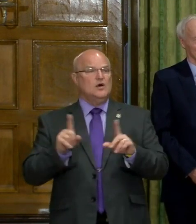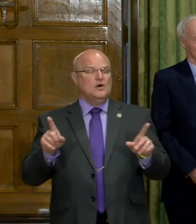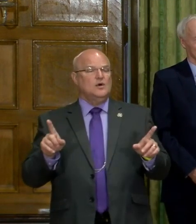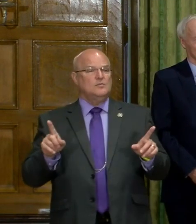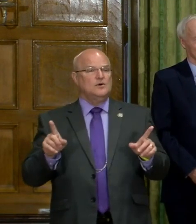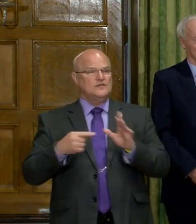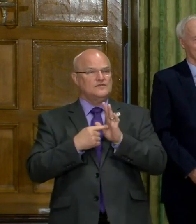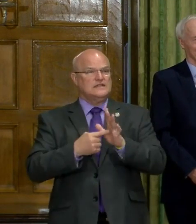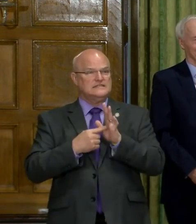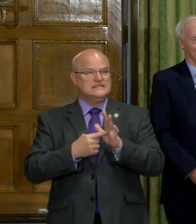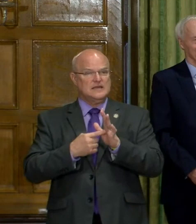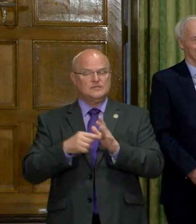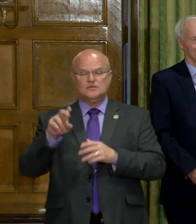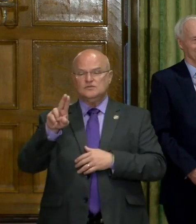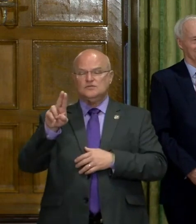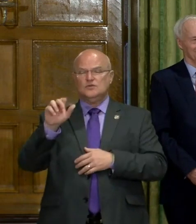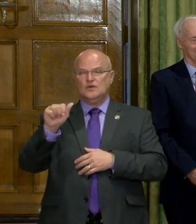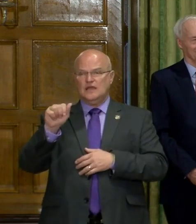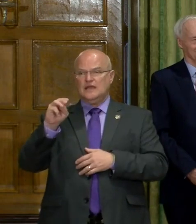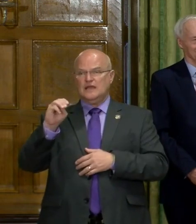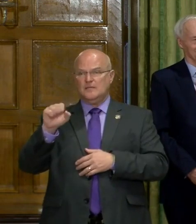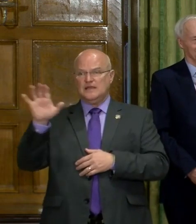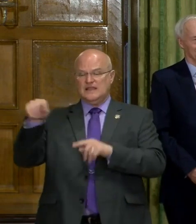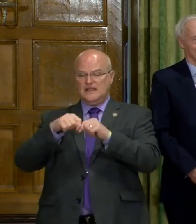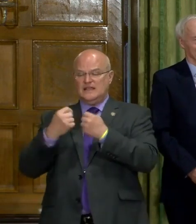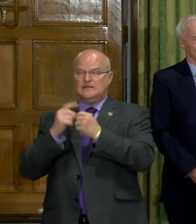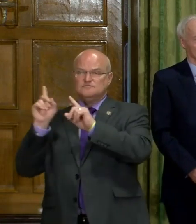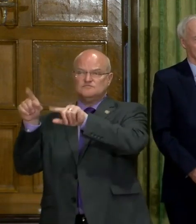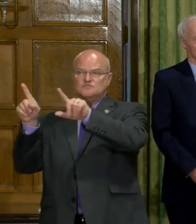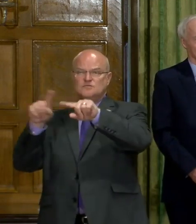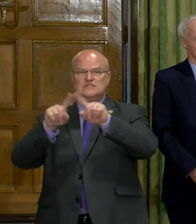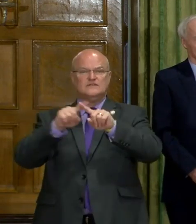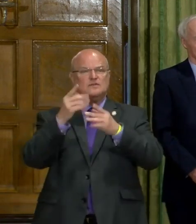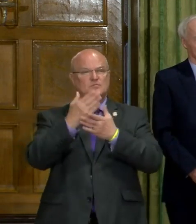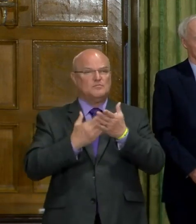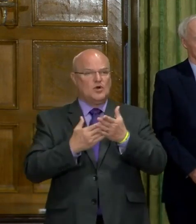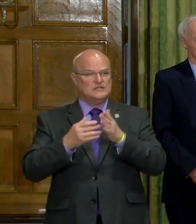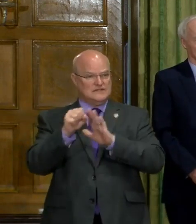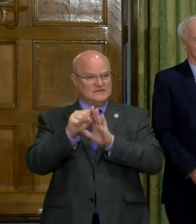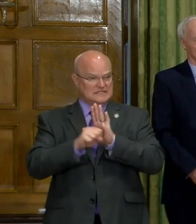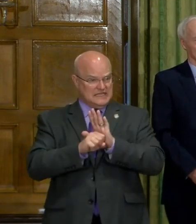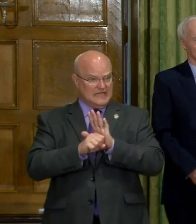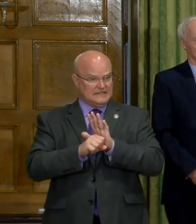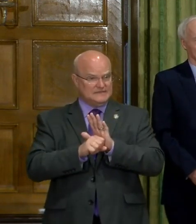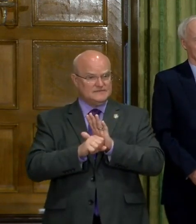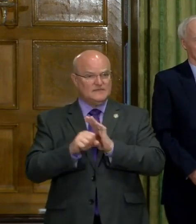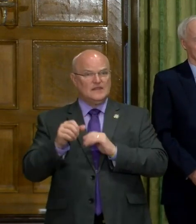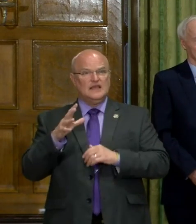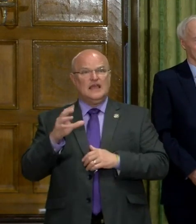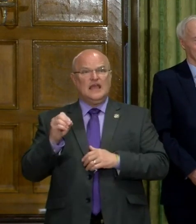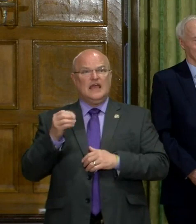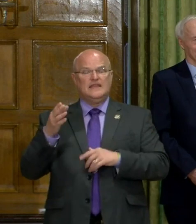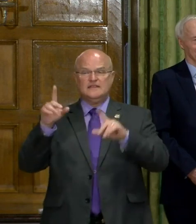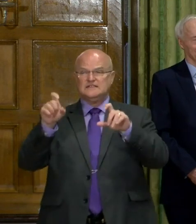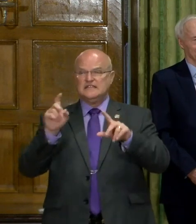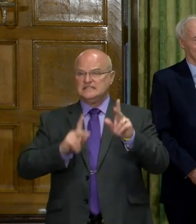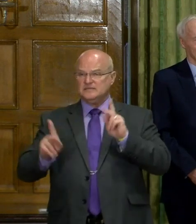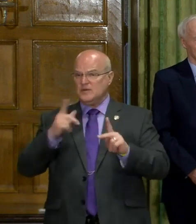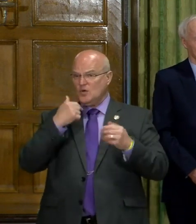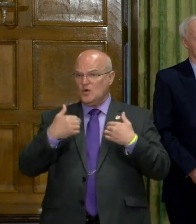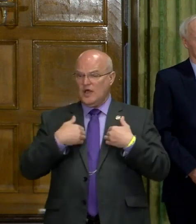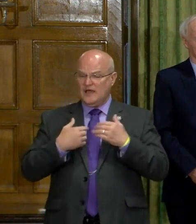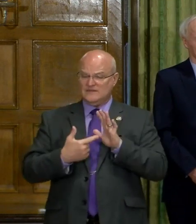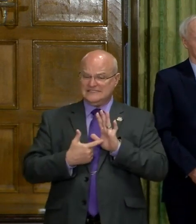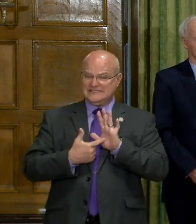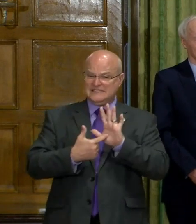um, uh, for example, UAMS, they have their teams that go out to different parts of the, of the state. And they're testing people